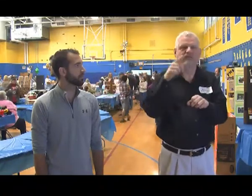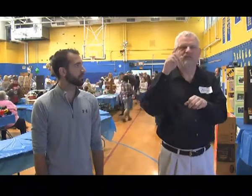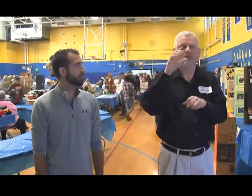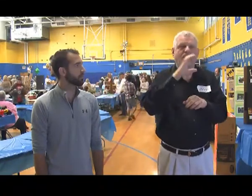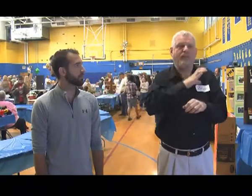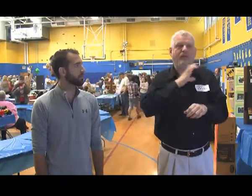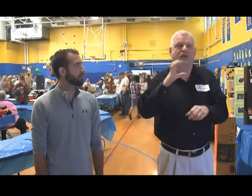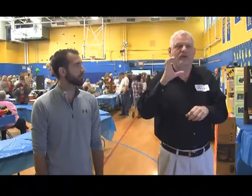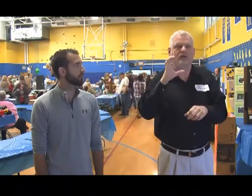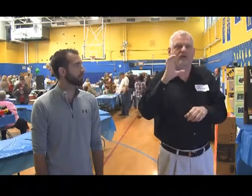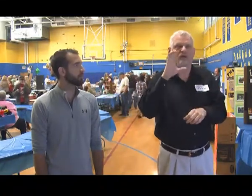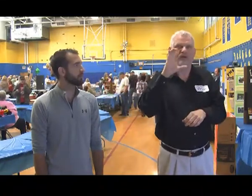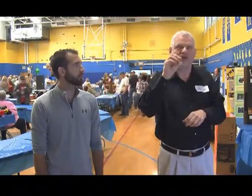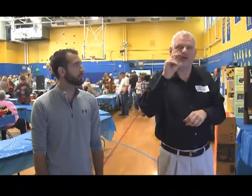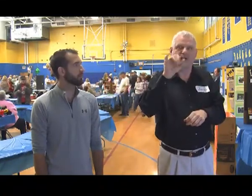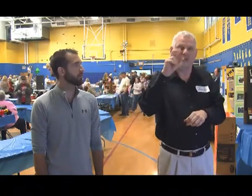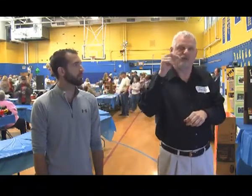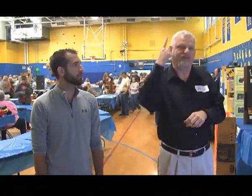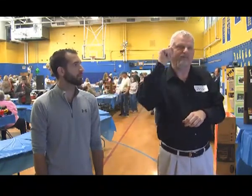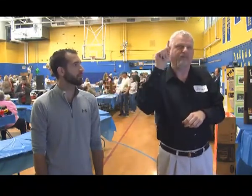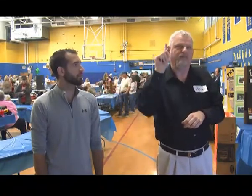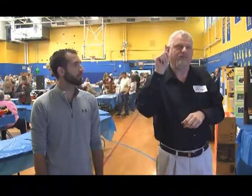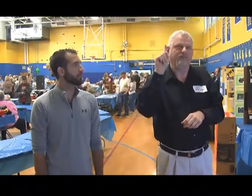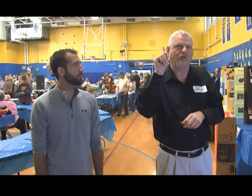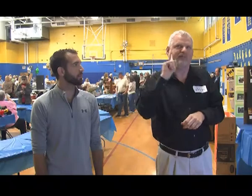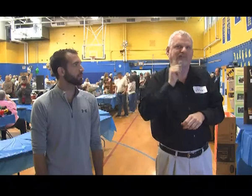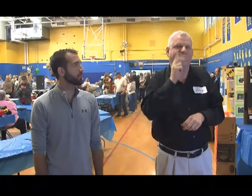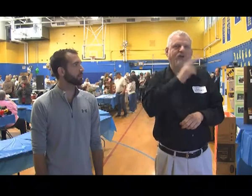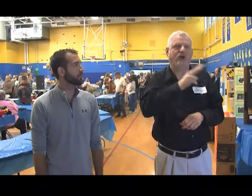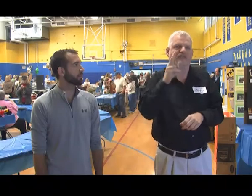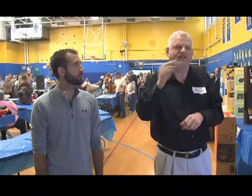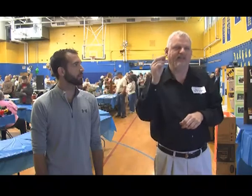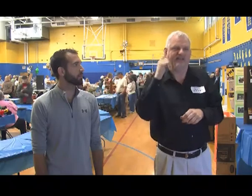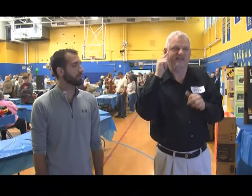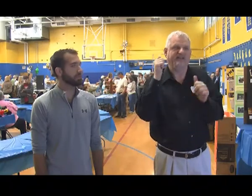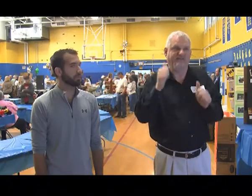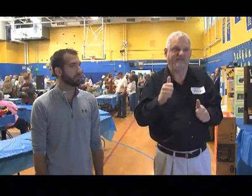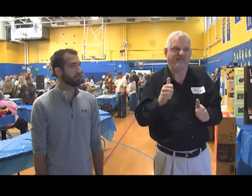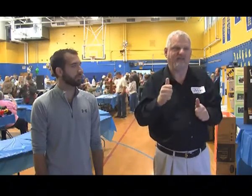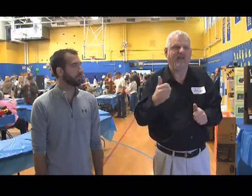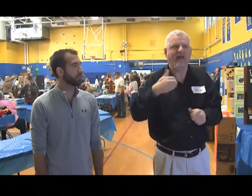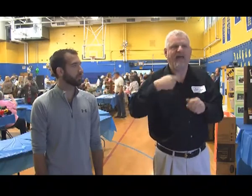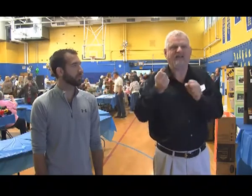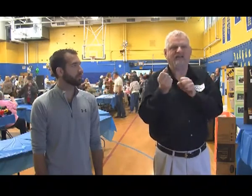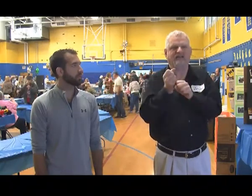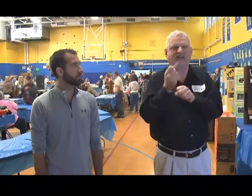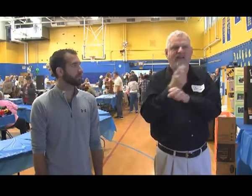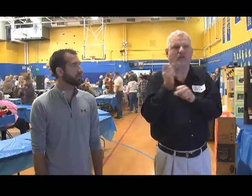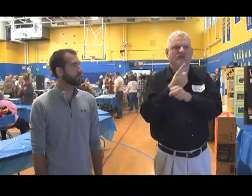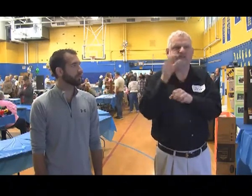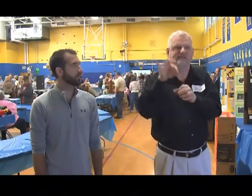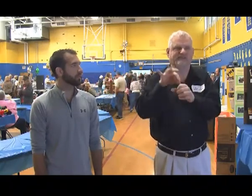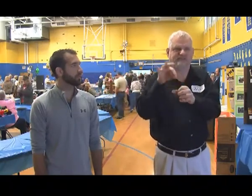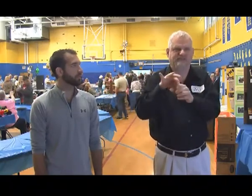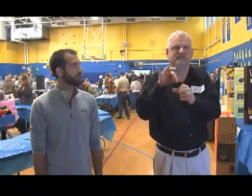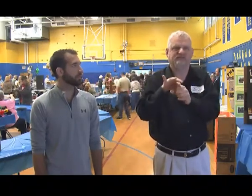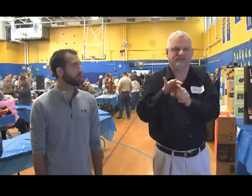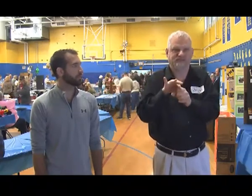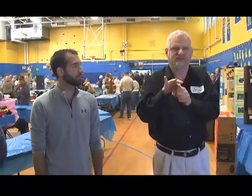the Commission for the Deaf and Hard of Hearing